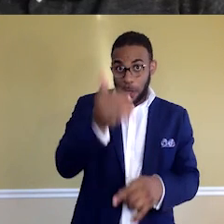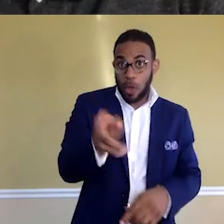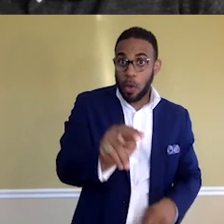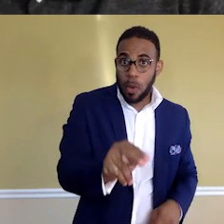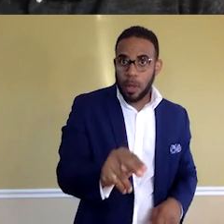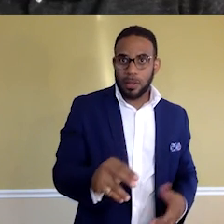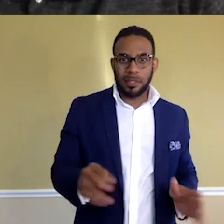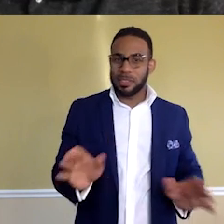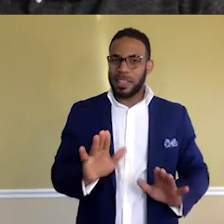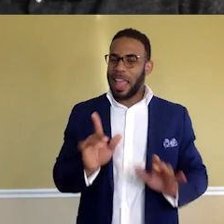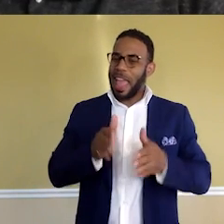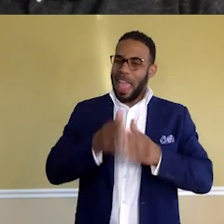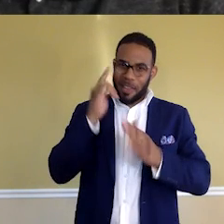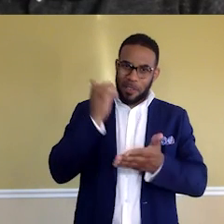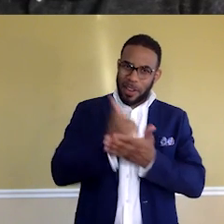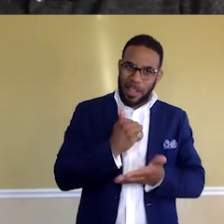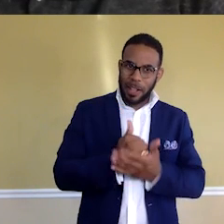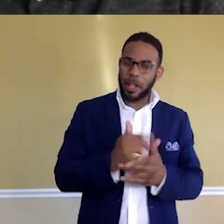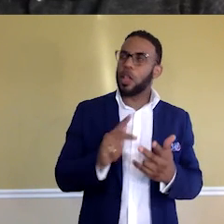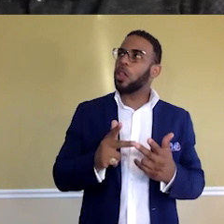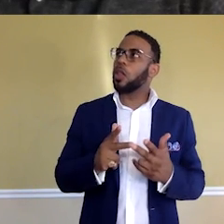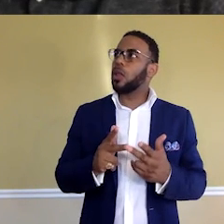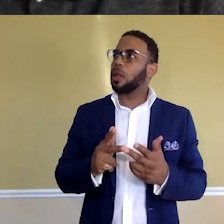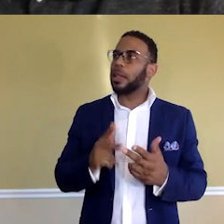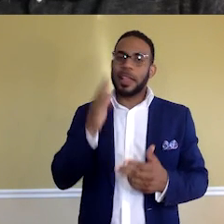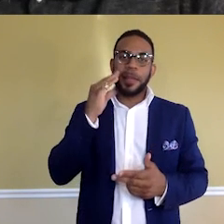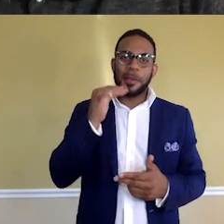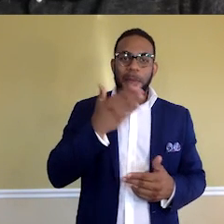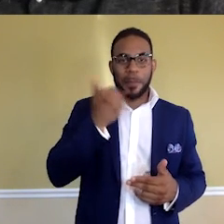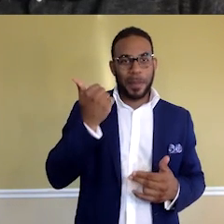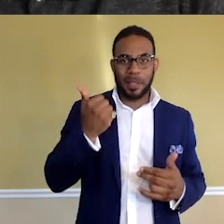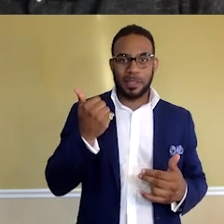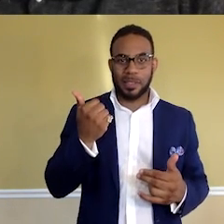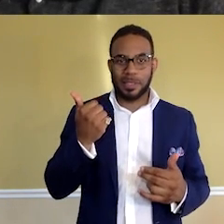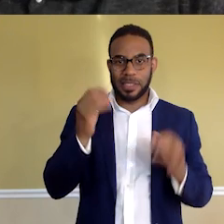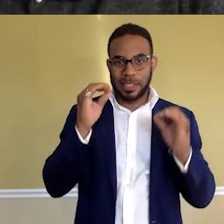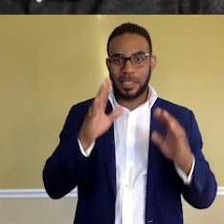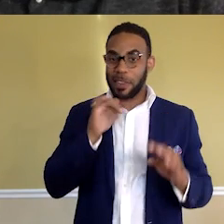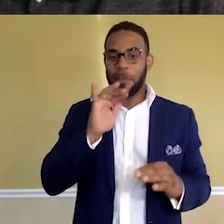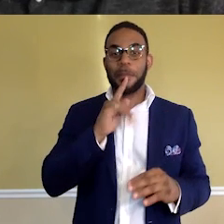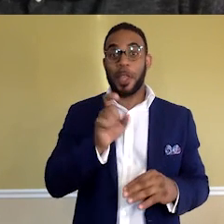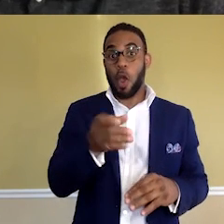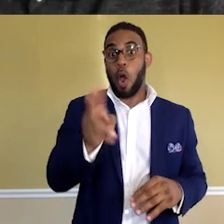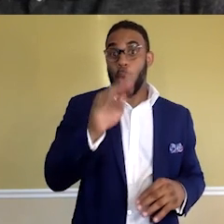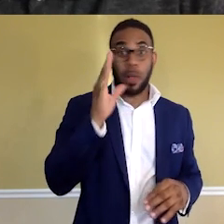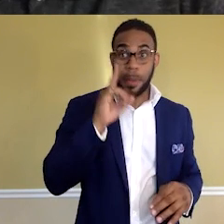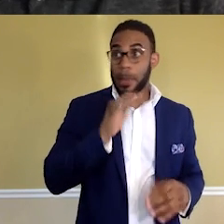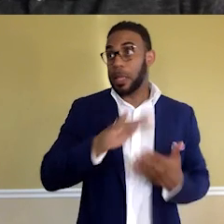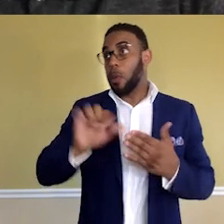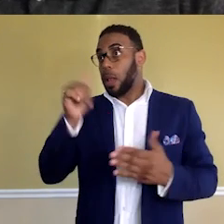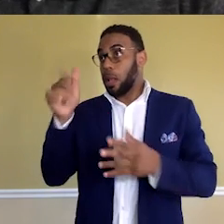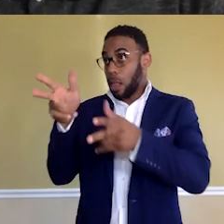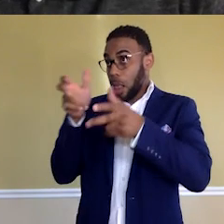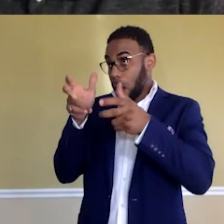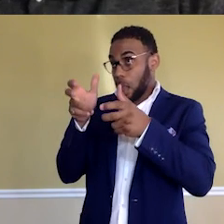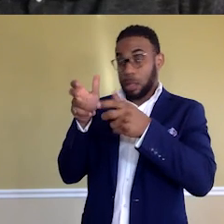to ask for help. They said experience is the best teacher, but it doesn't have to be your own experience. It's going to be somebody's else's experience.